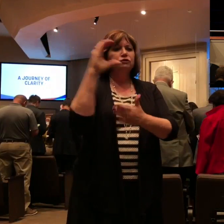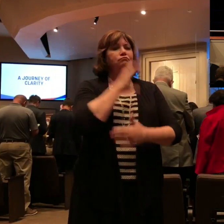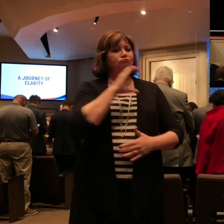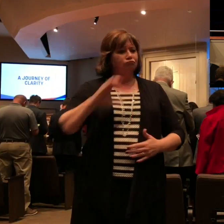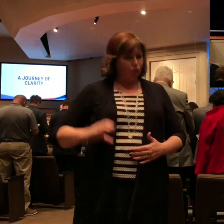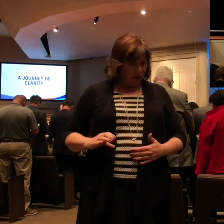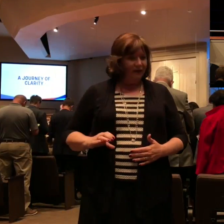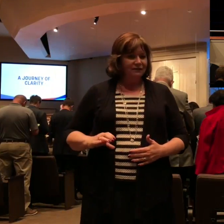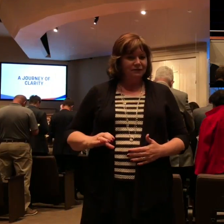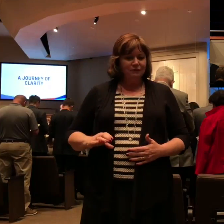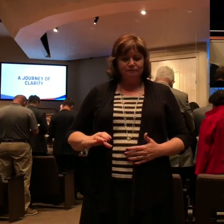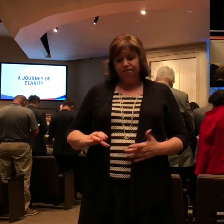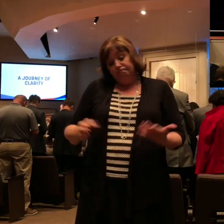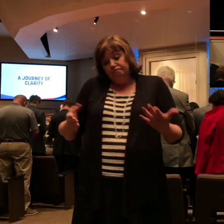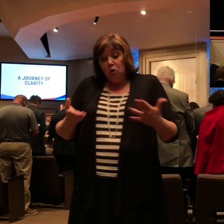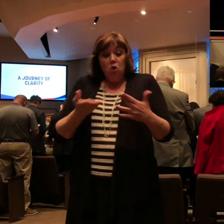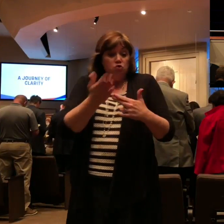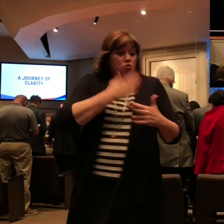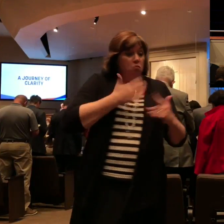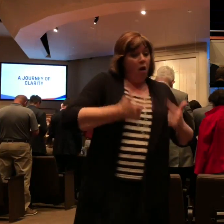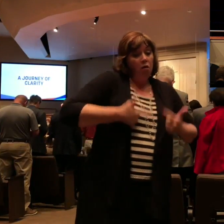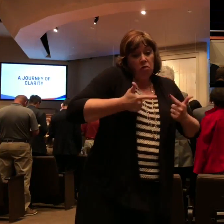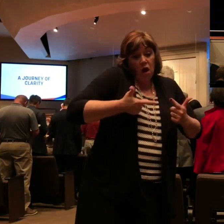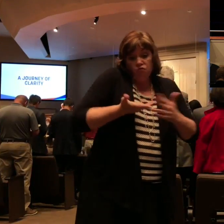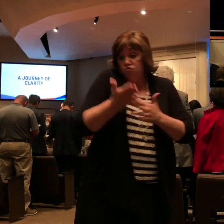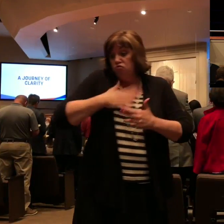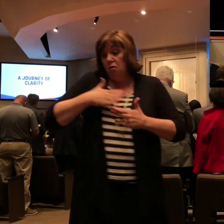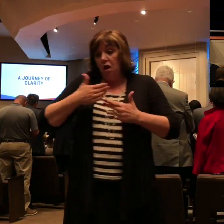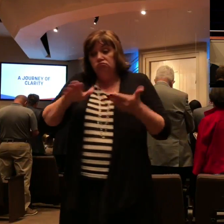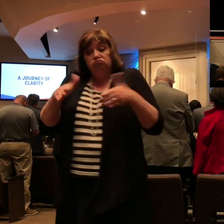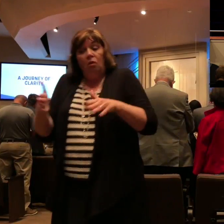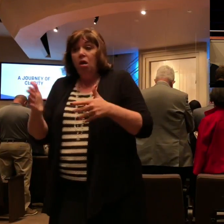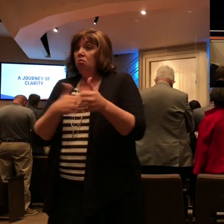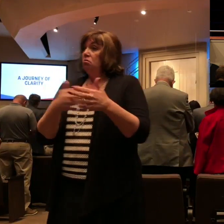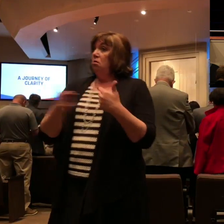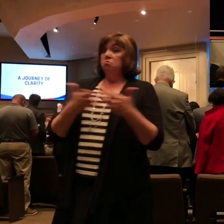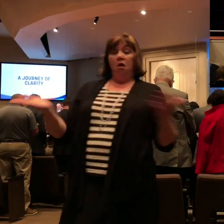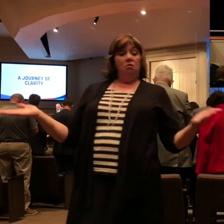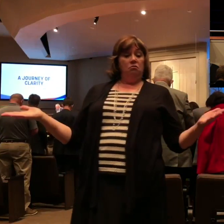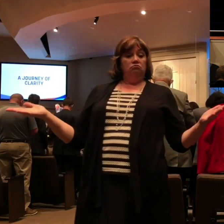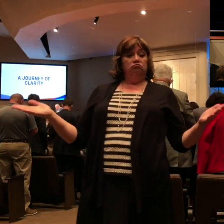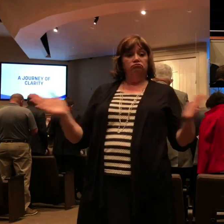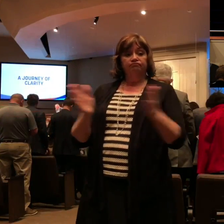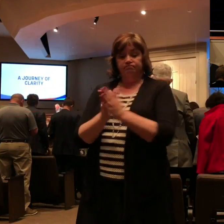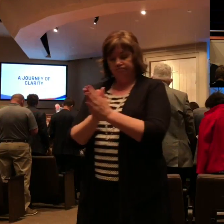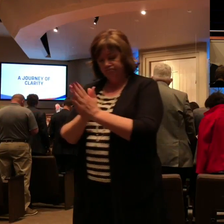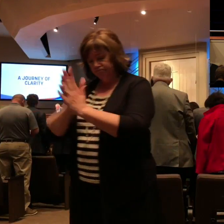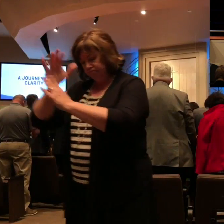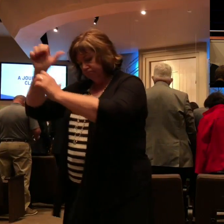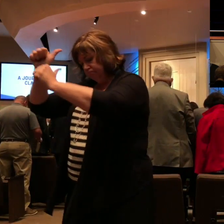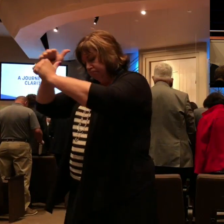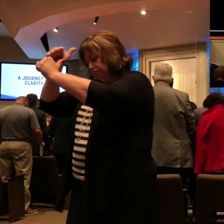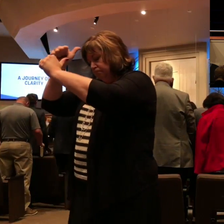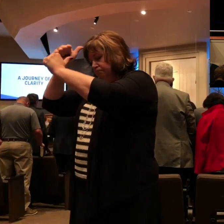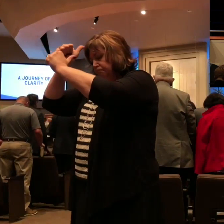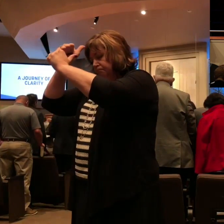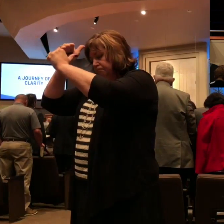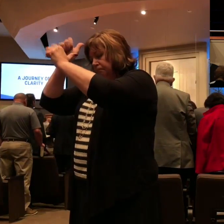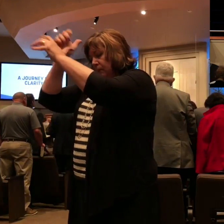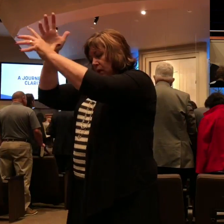body, whether it be by life or by death. And let us pray. Dear Heavenly Father, we love you. And we thank you, Lord, tonight for the privilege